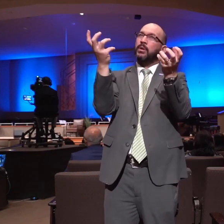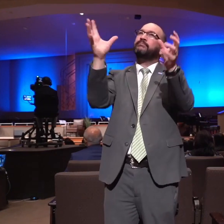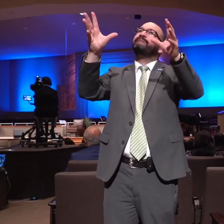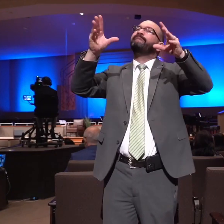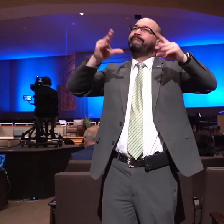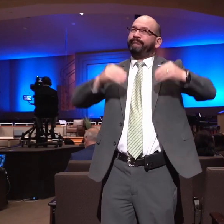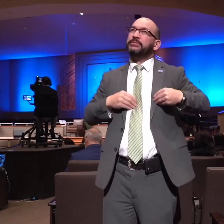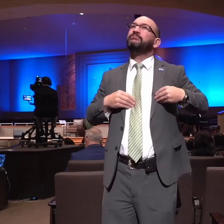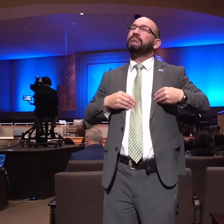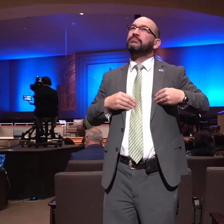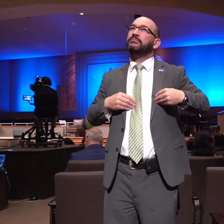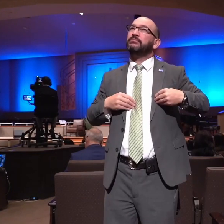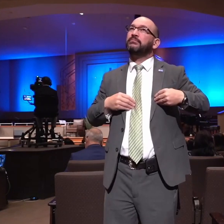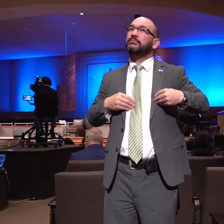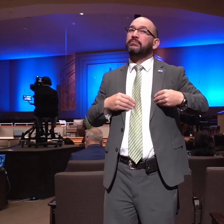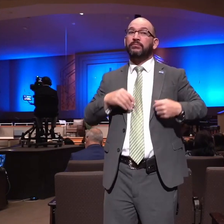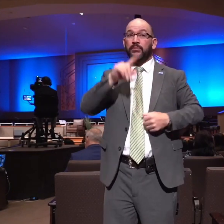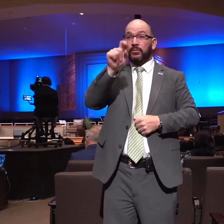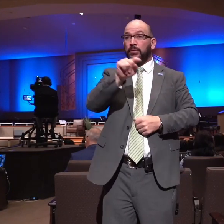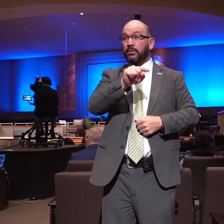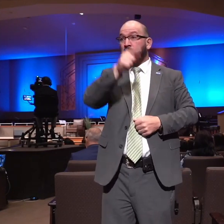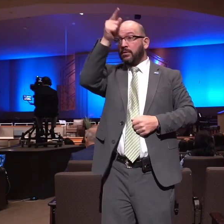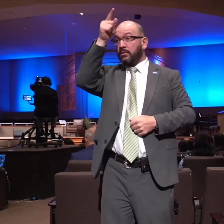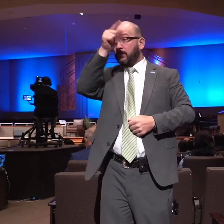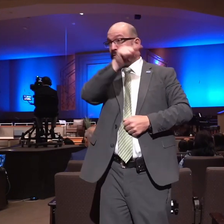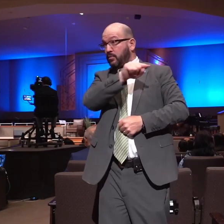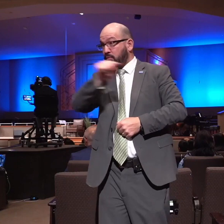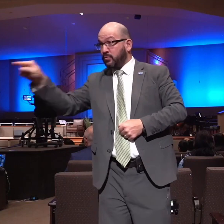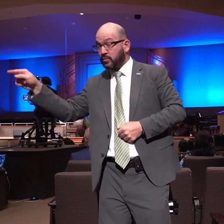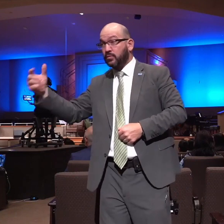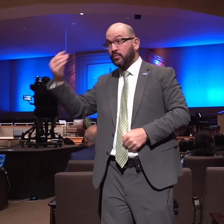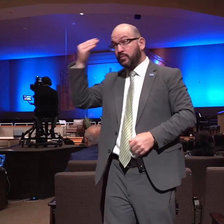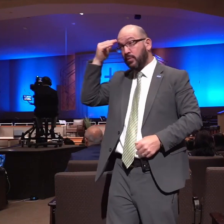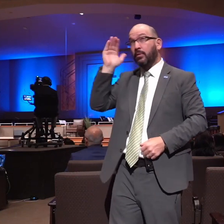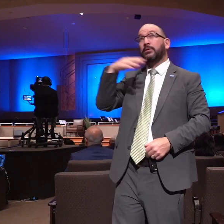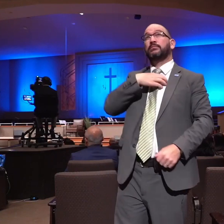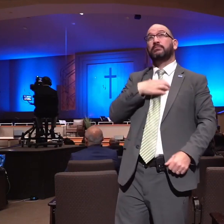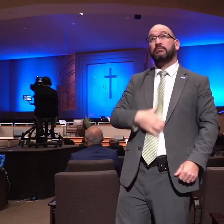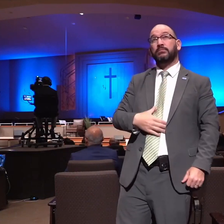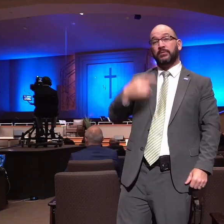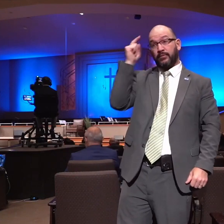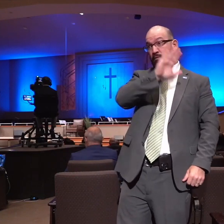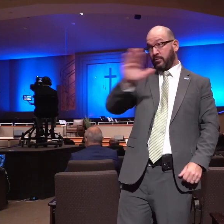will we ever know what god wanted to do in your life